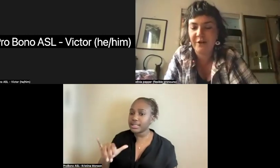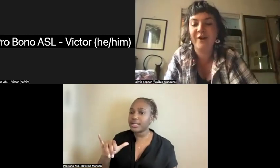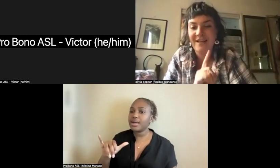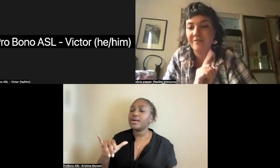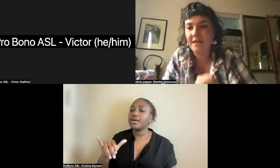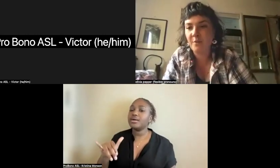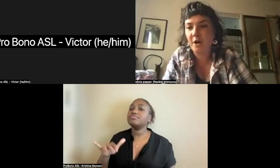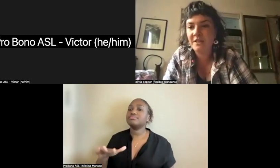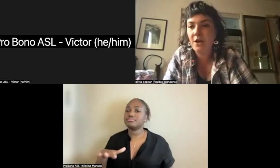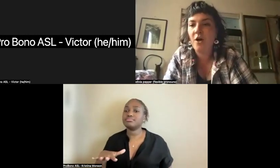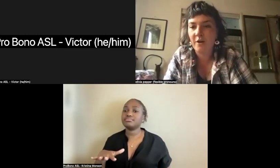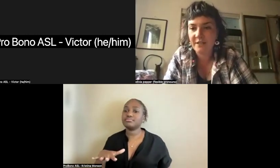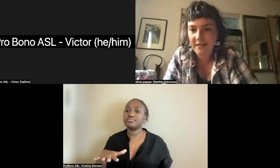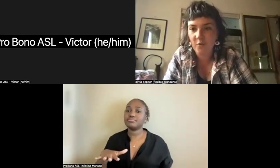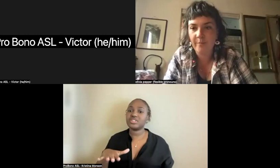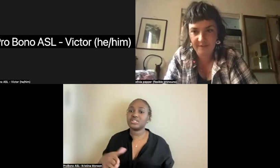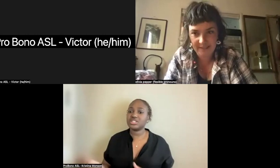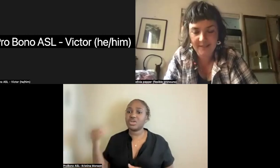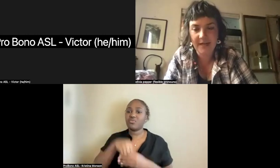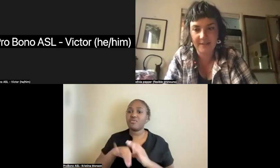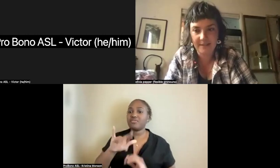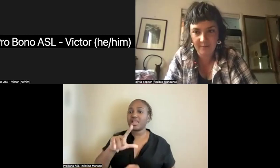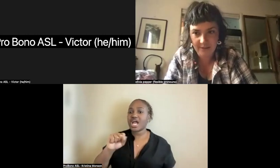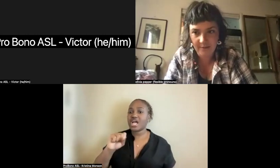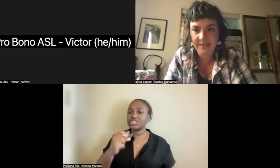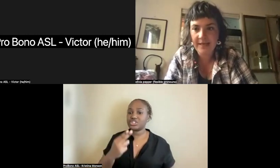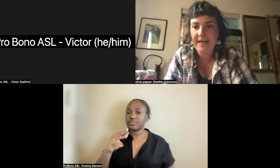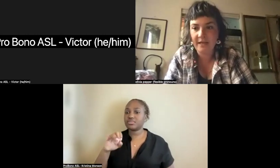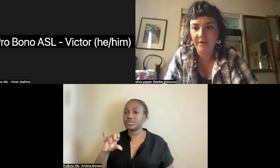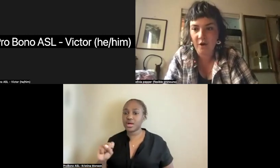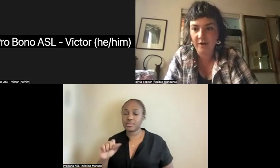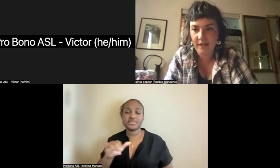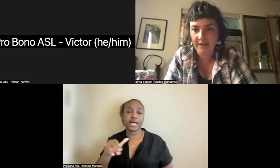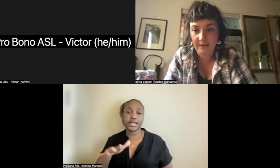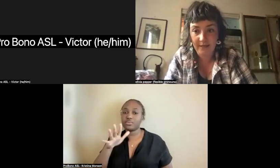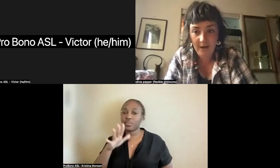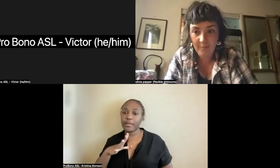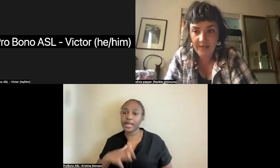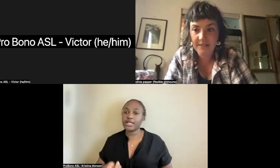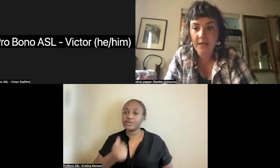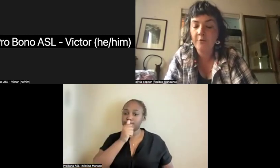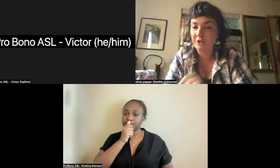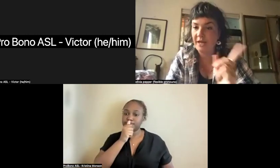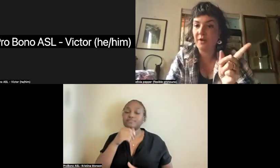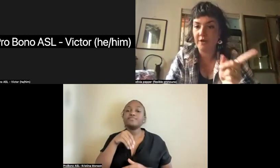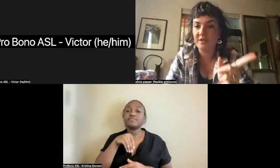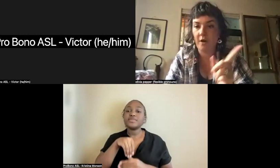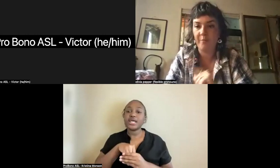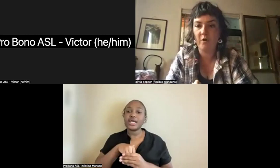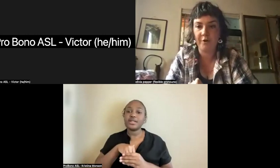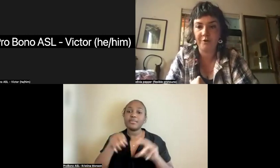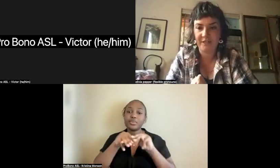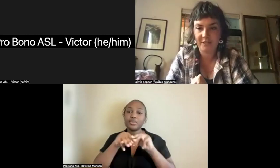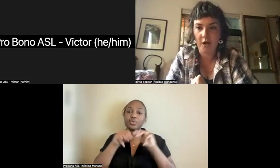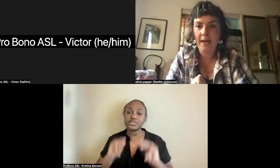theater, flash mobs, artists like the woman who sits in silence in museums, and even art like the Lady Gaga piece where she had the artist vomit